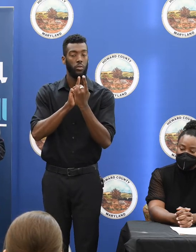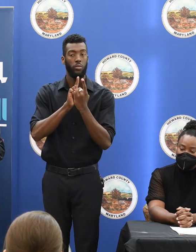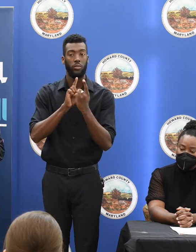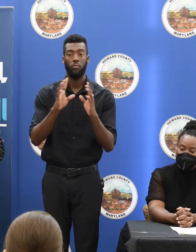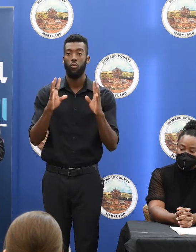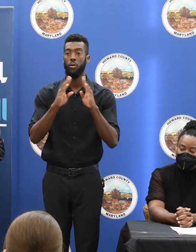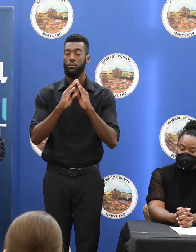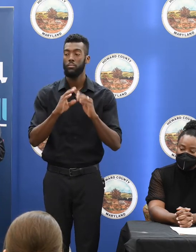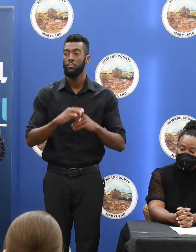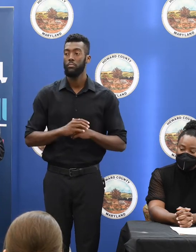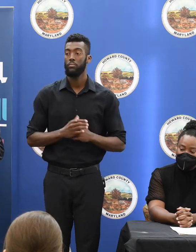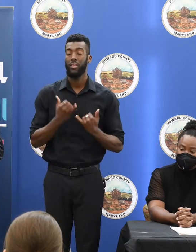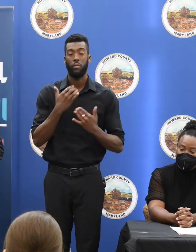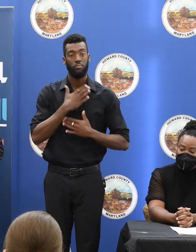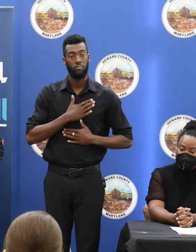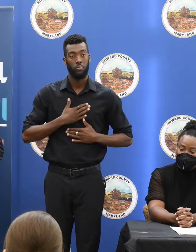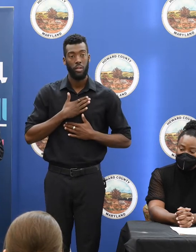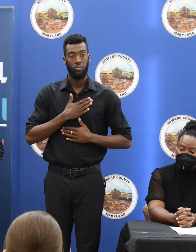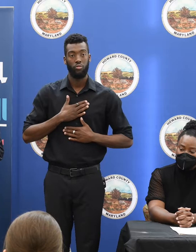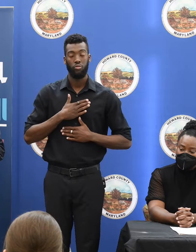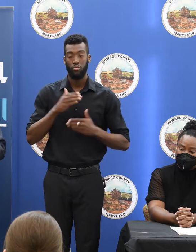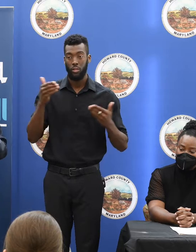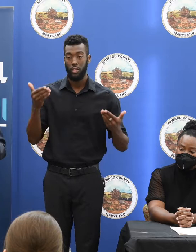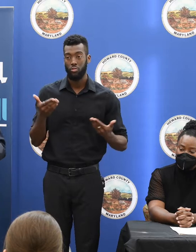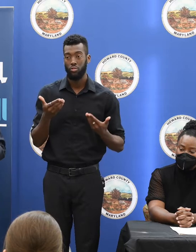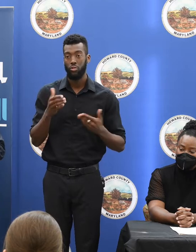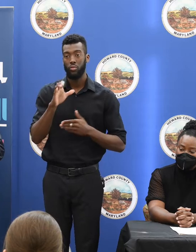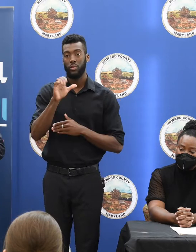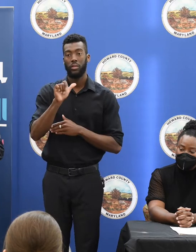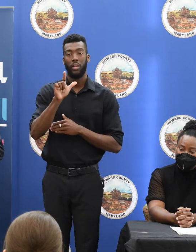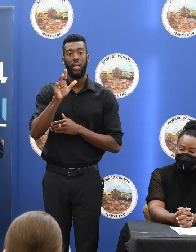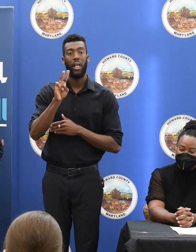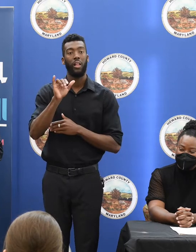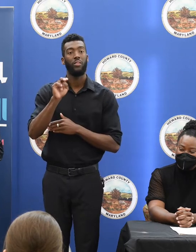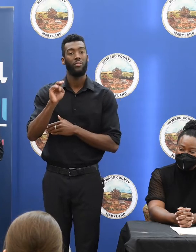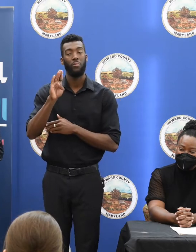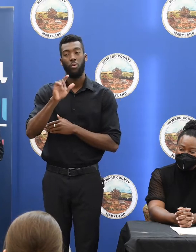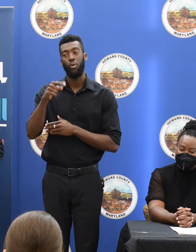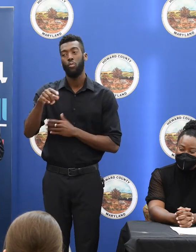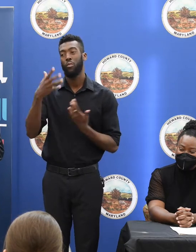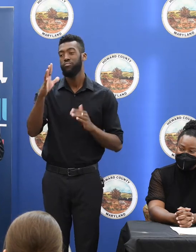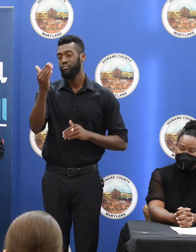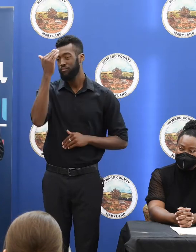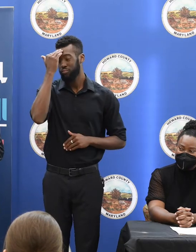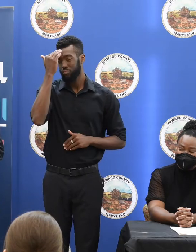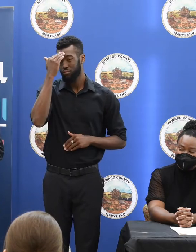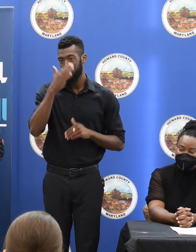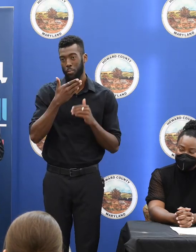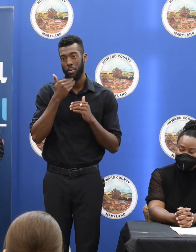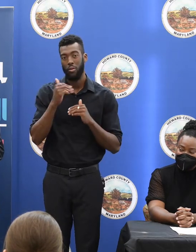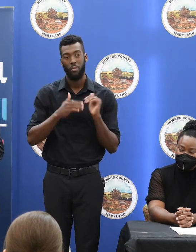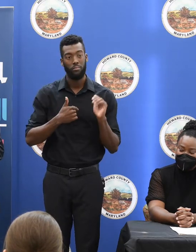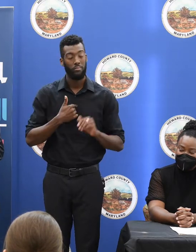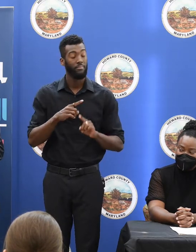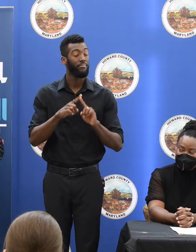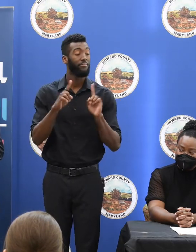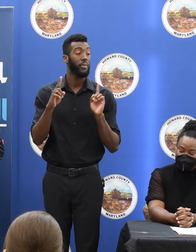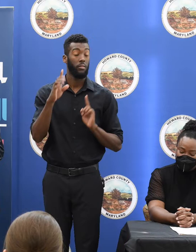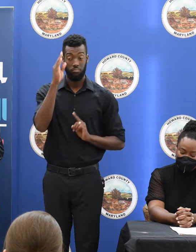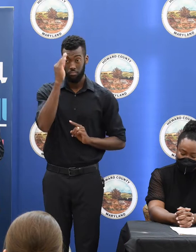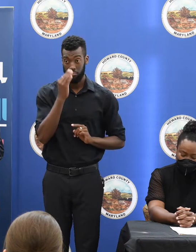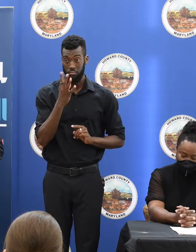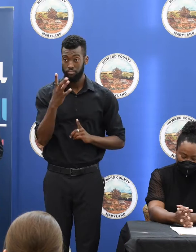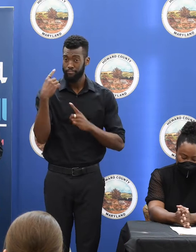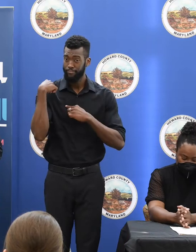pleasure to introduce County Executive Calvin Ball. You all know him much better than I do, but I can tell you that